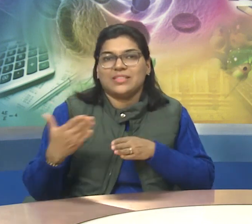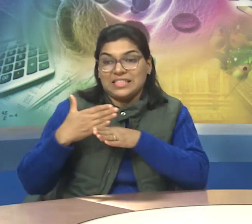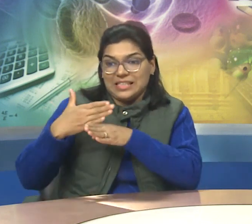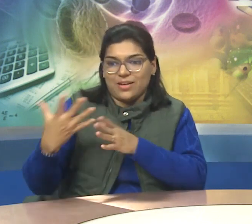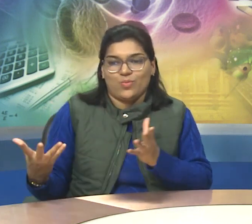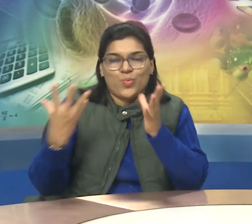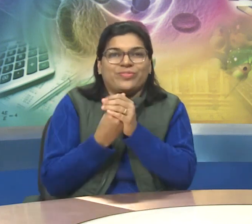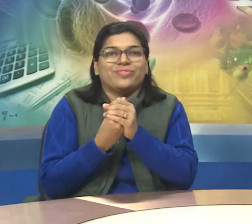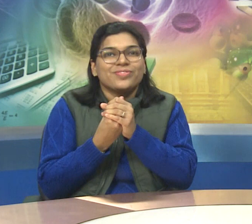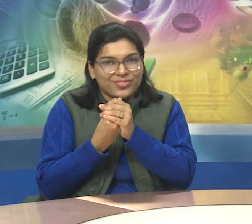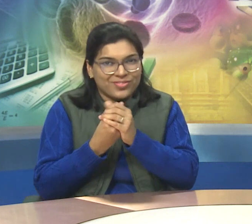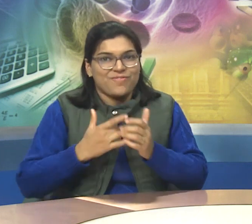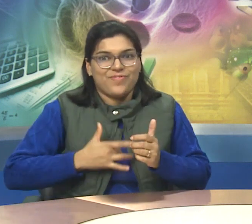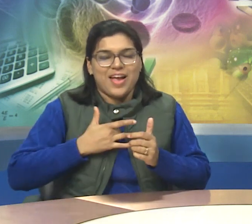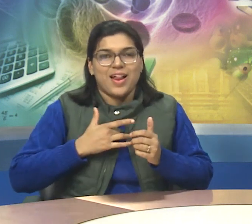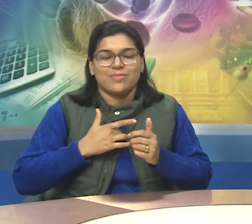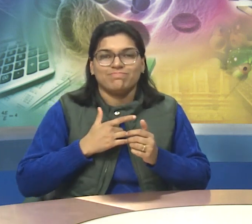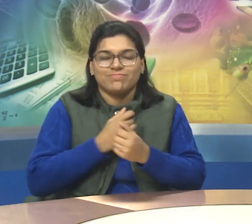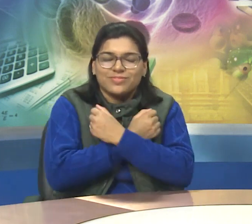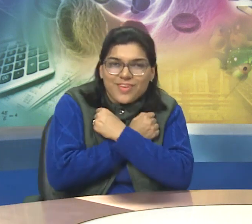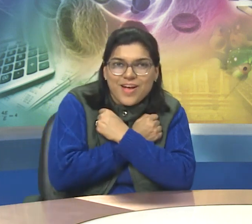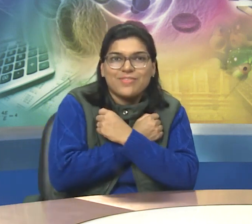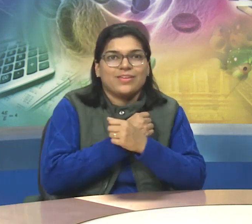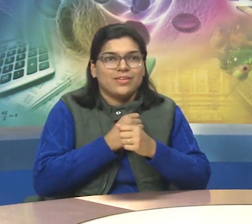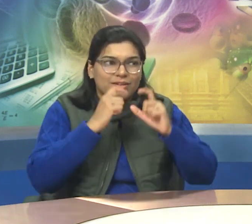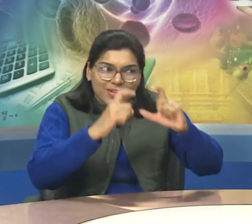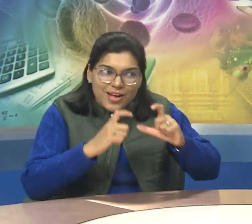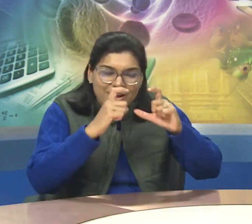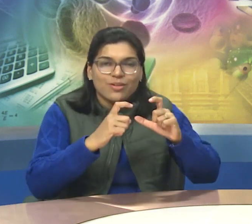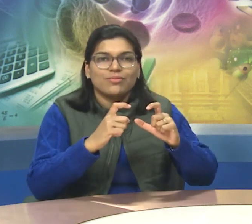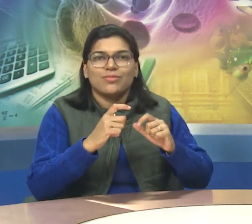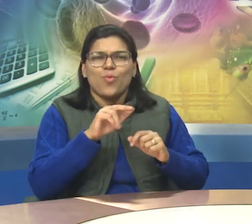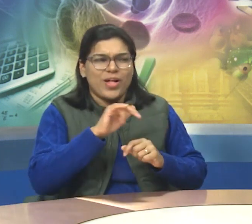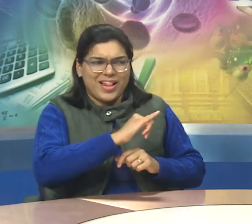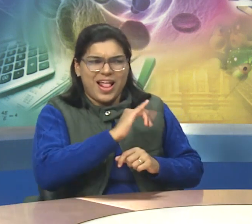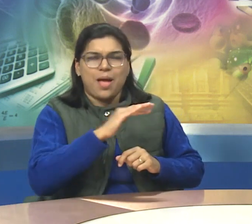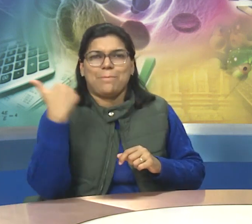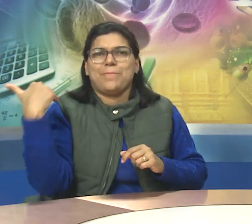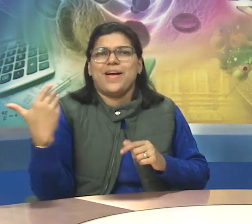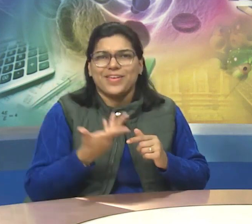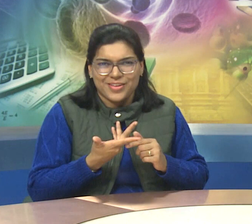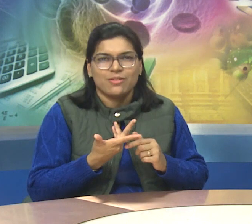promoting a sense of This